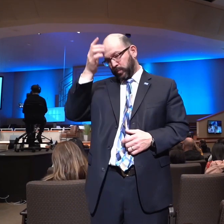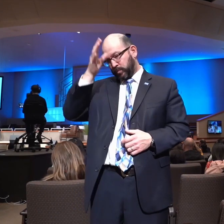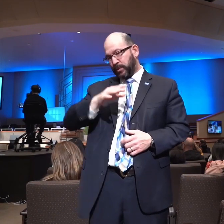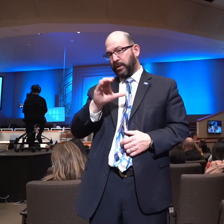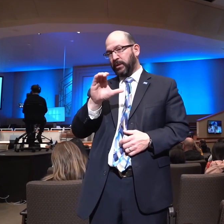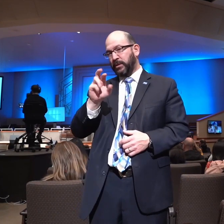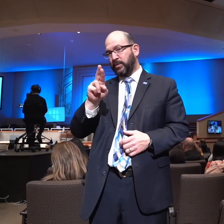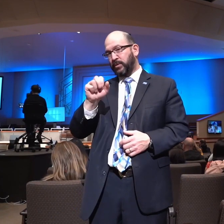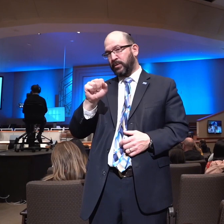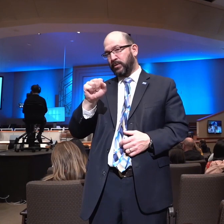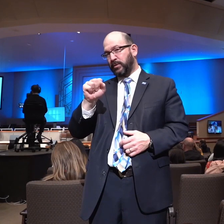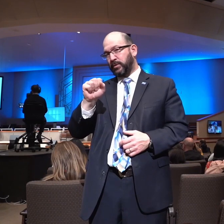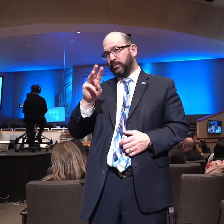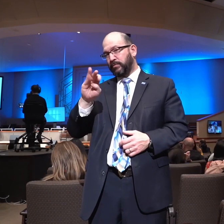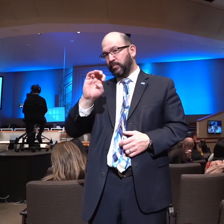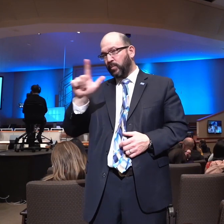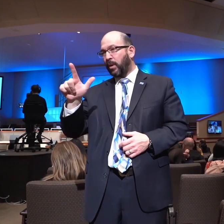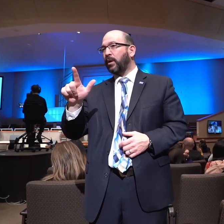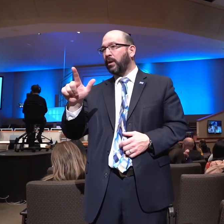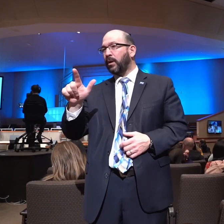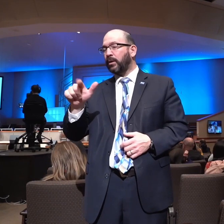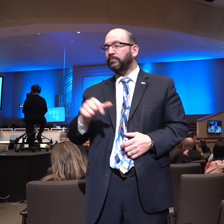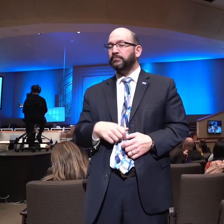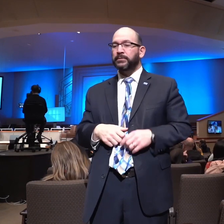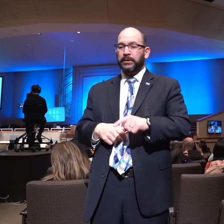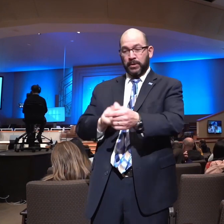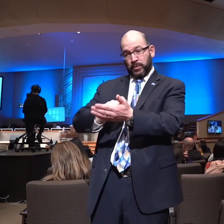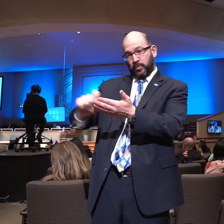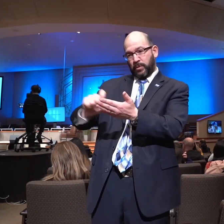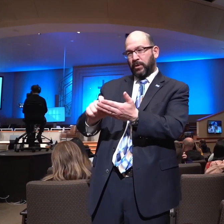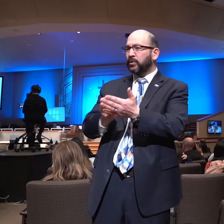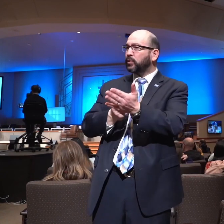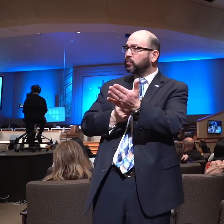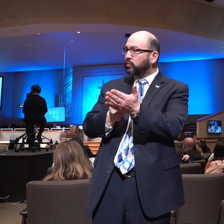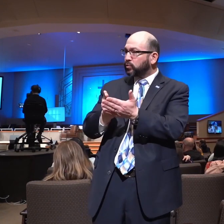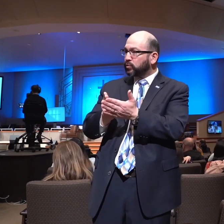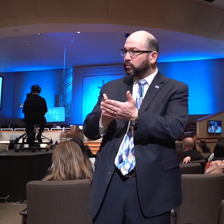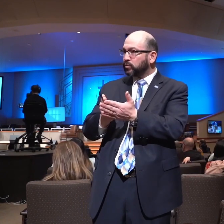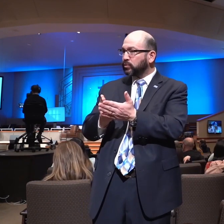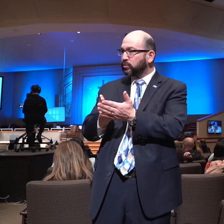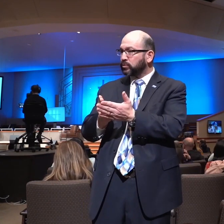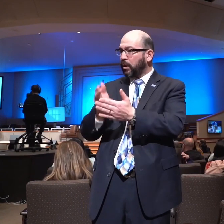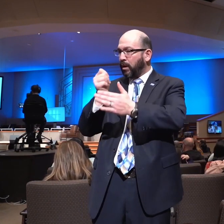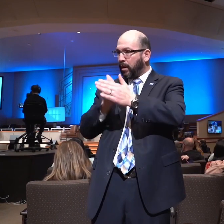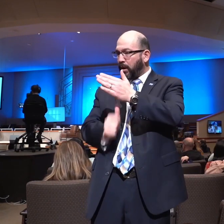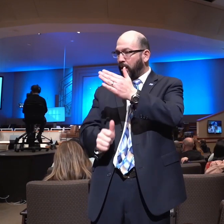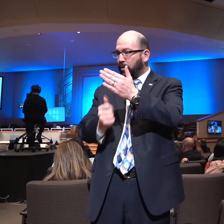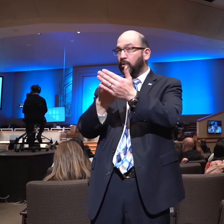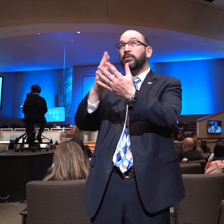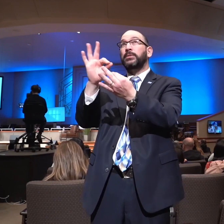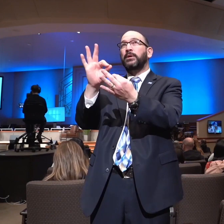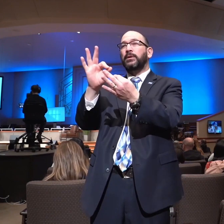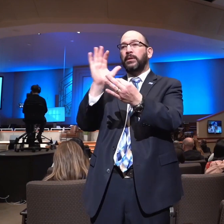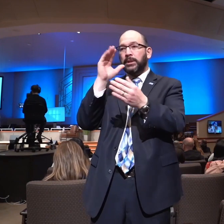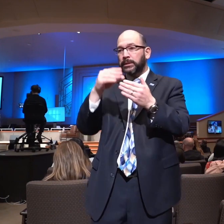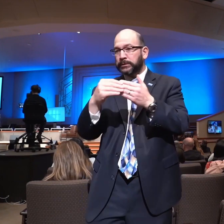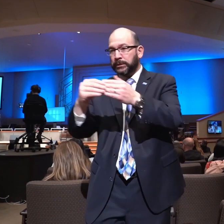Baptist Church of Dallas, once wrote, the truth under the inspiration and power of the Holy Spirit leads the man away from his